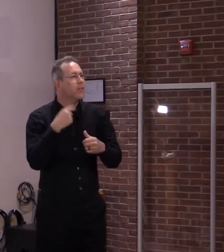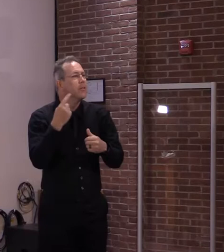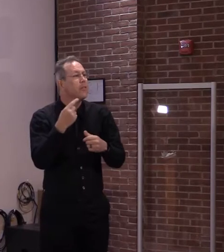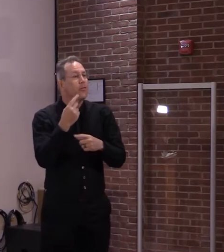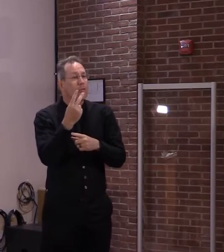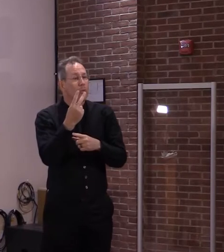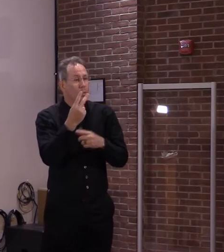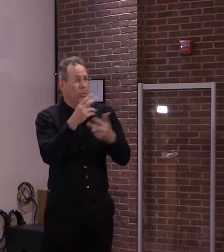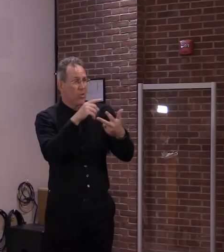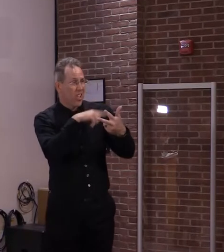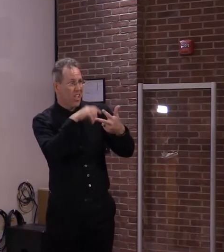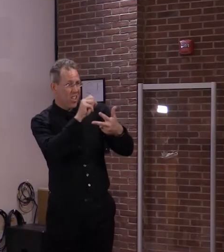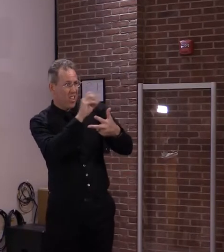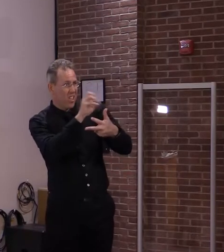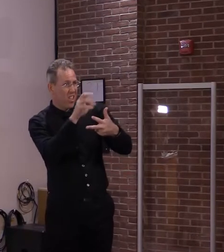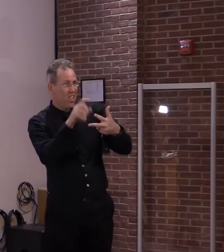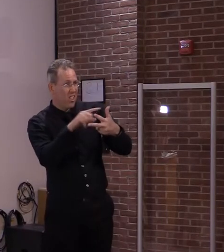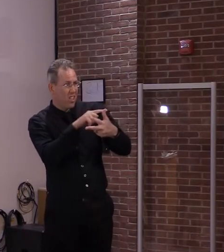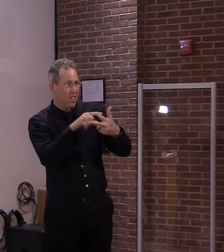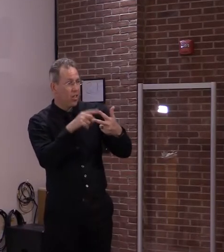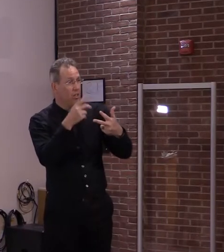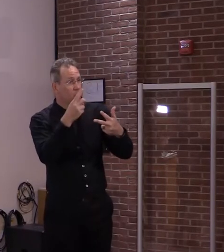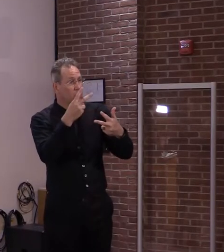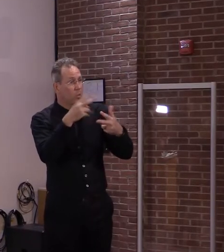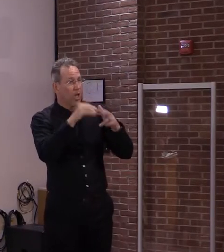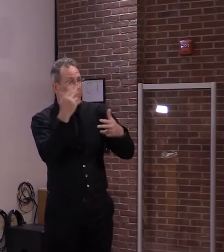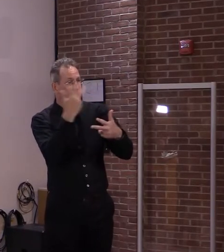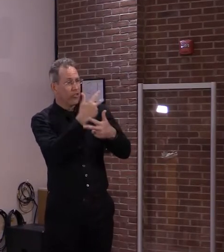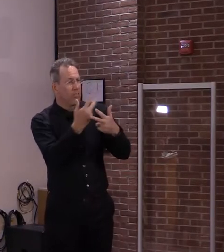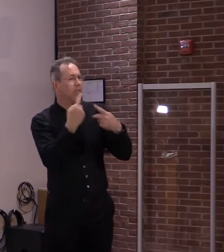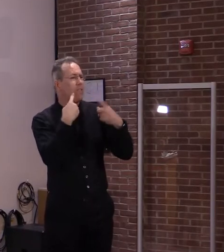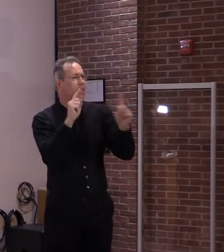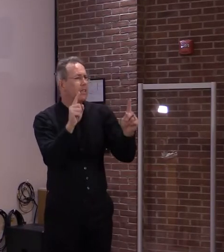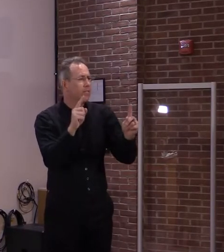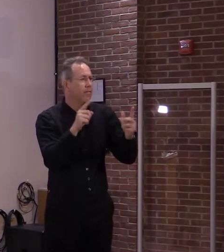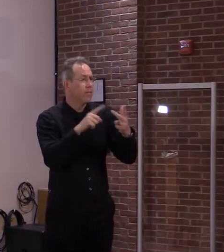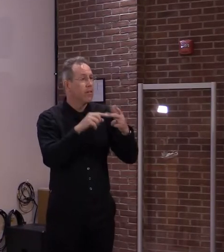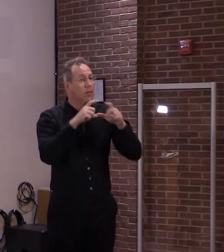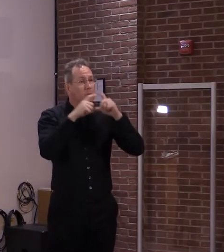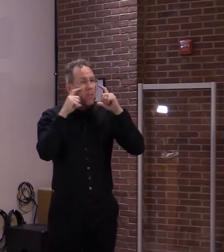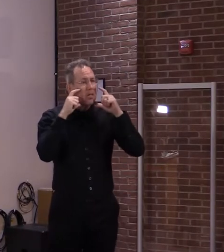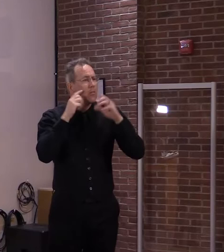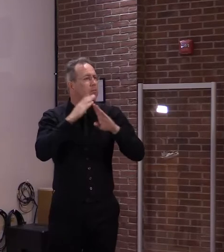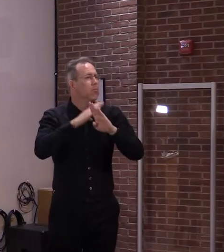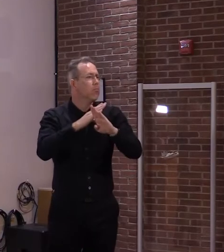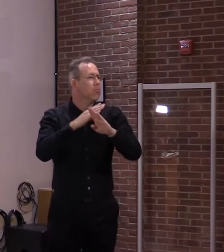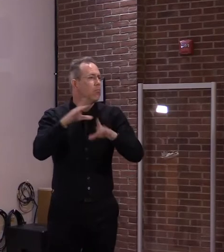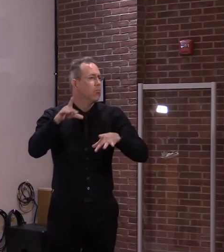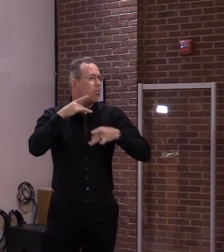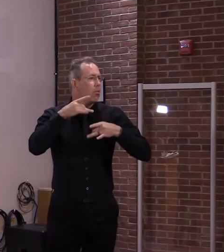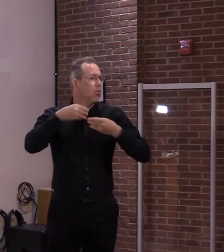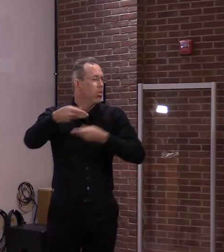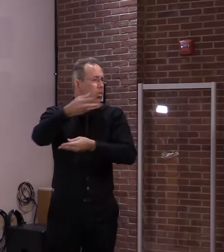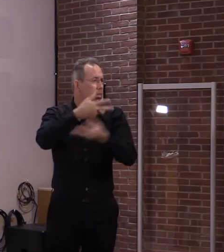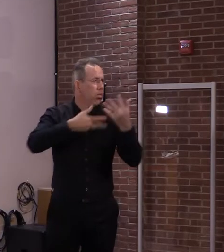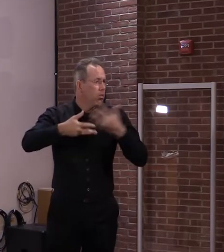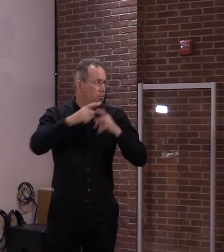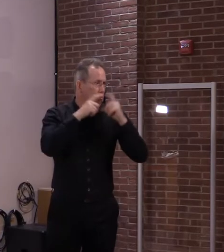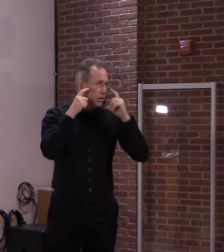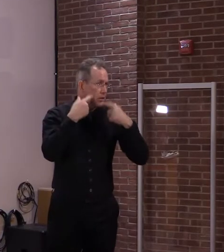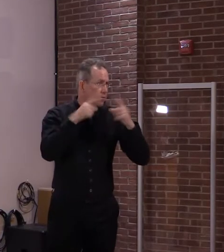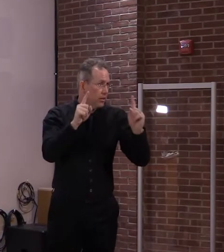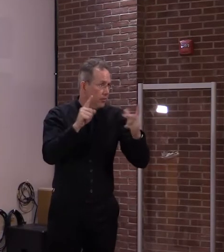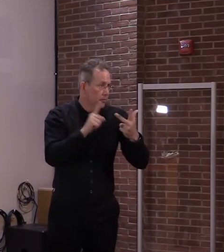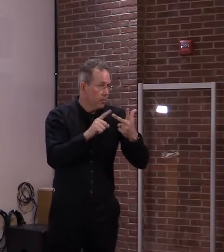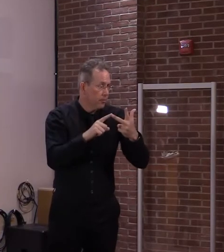non-spread of virus before you would begin to say, don't wear a mask. So what